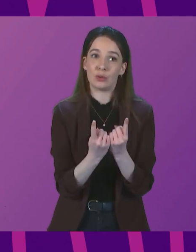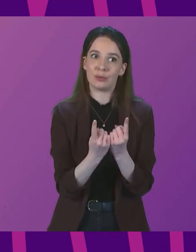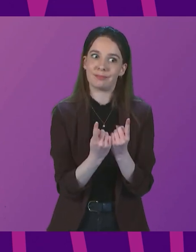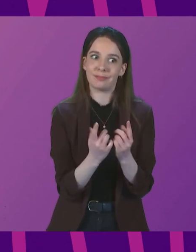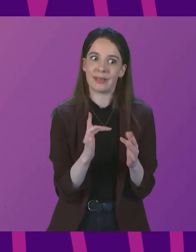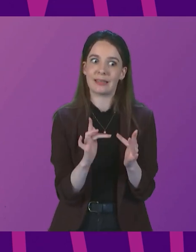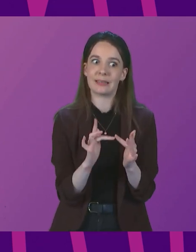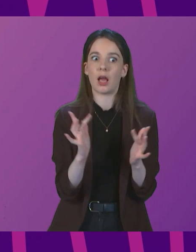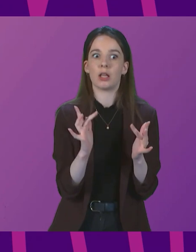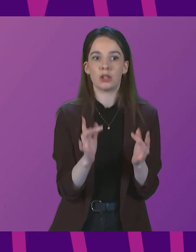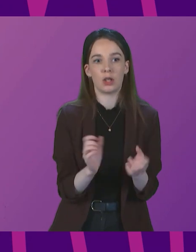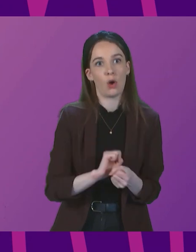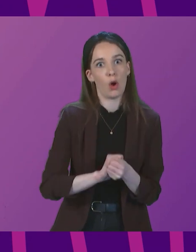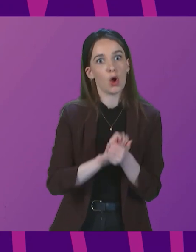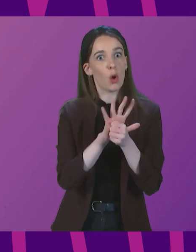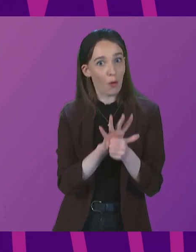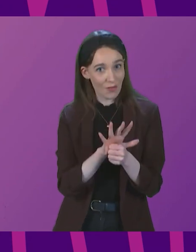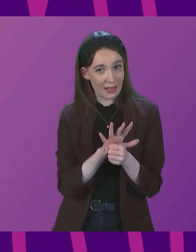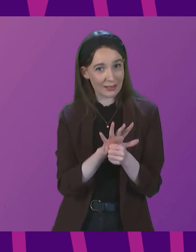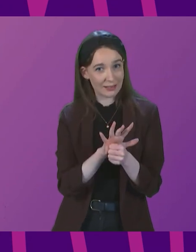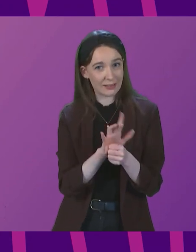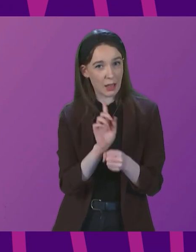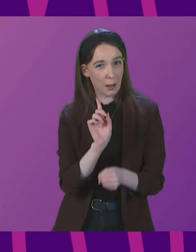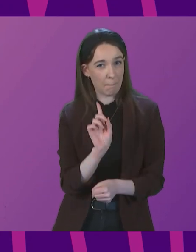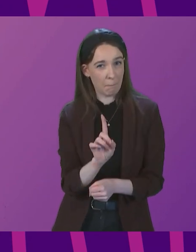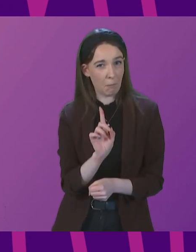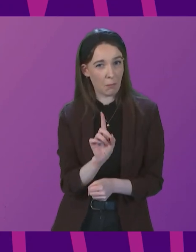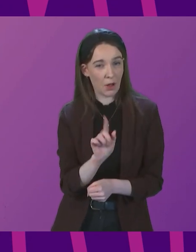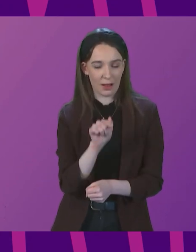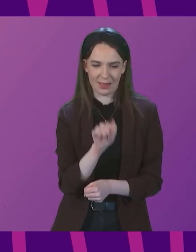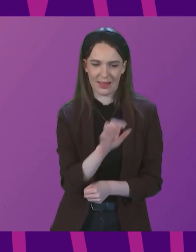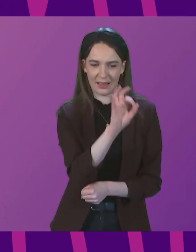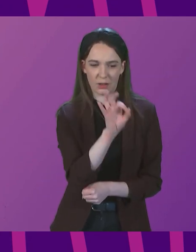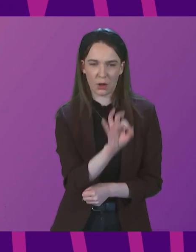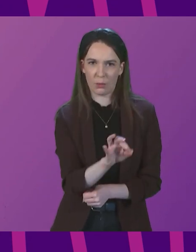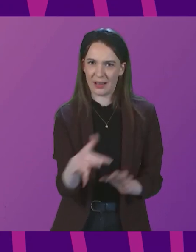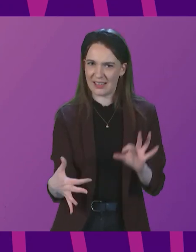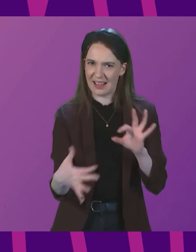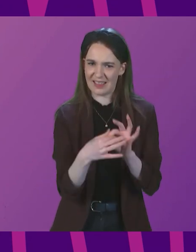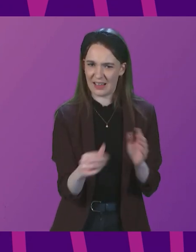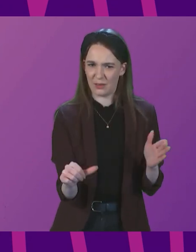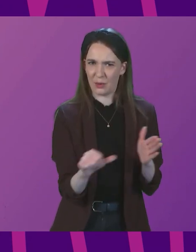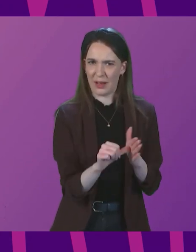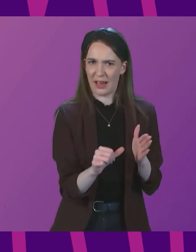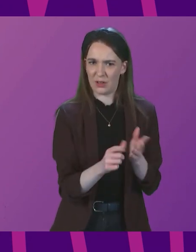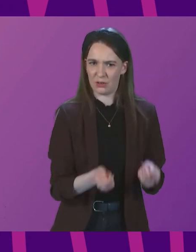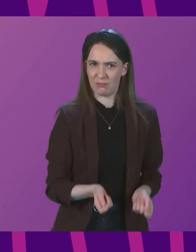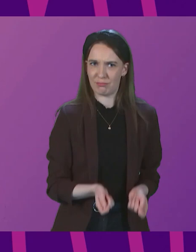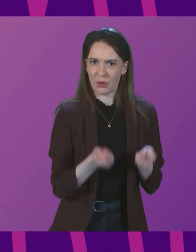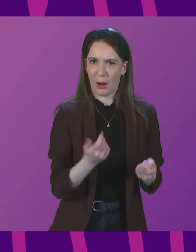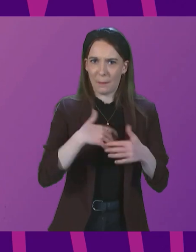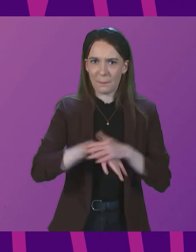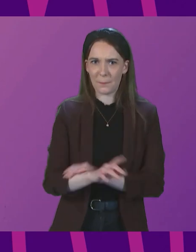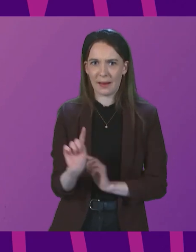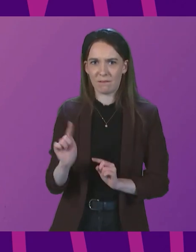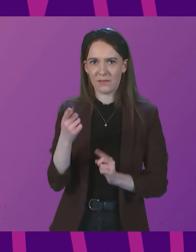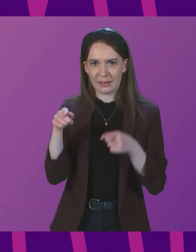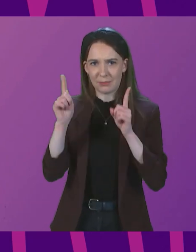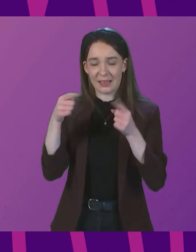member that that is the case. However, these are questions to do with issues raised in the first minister's statement.